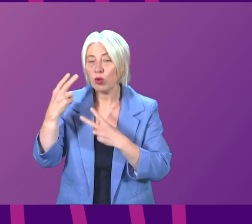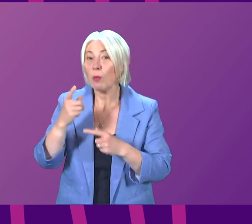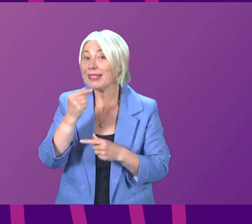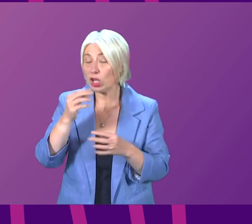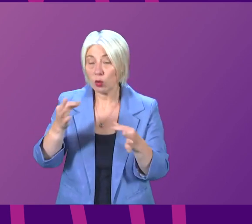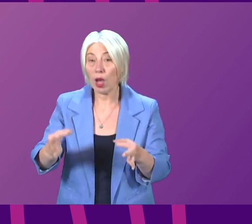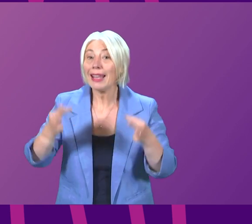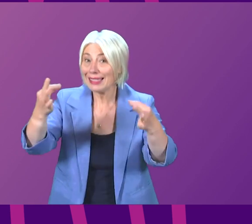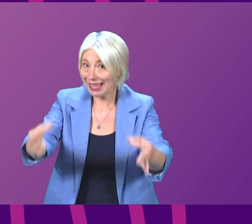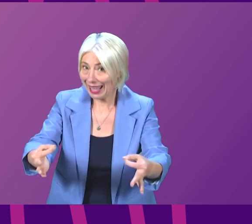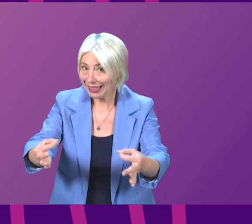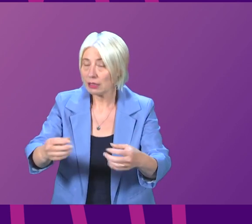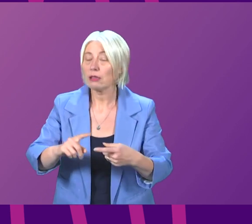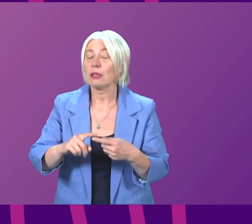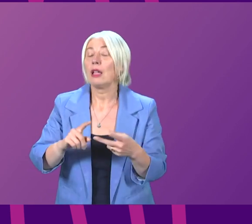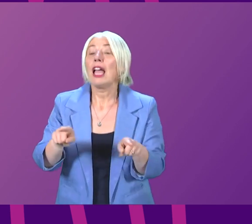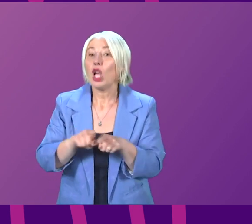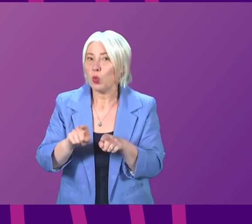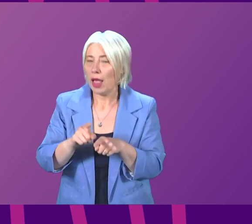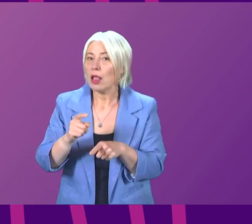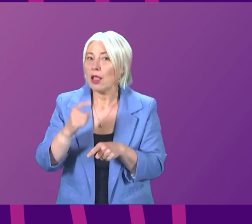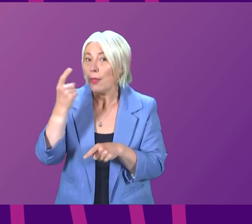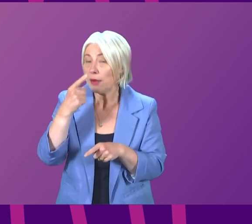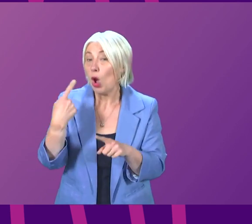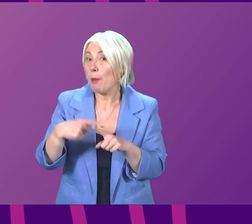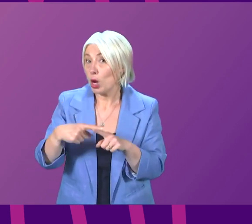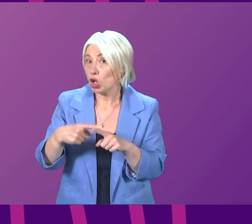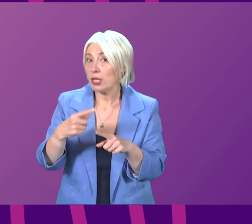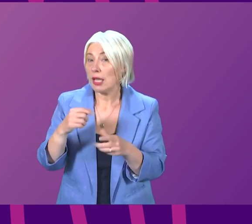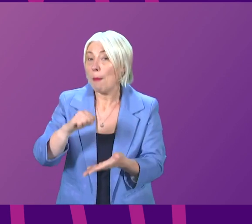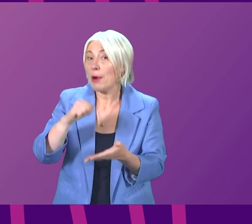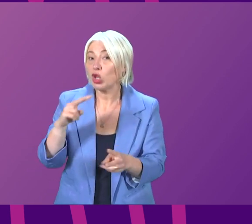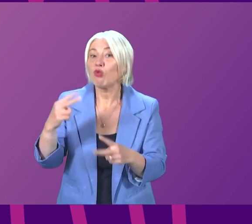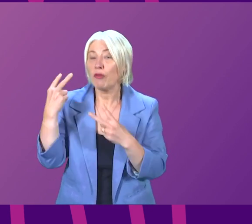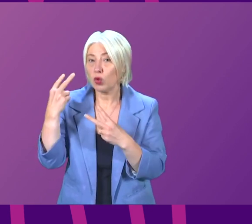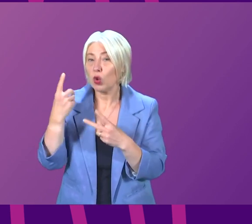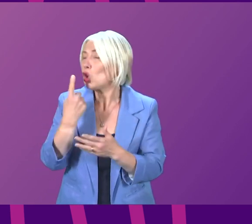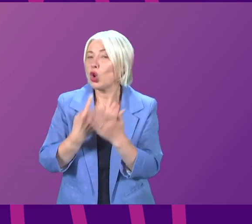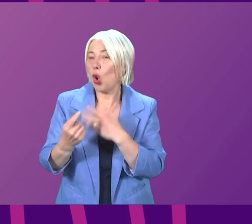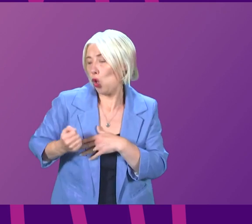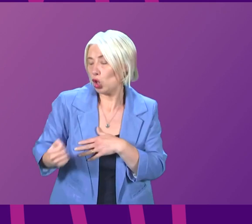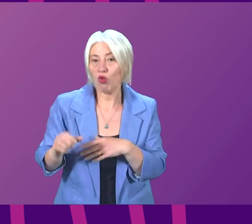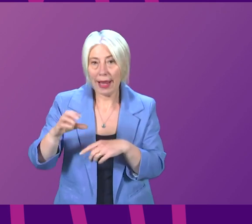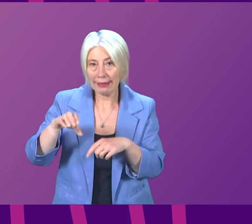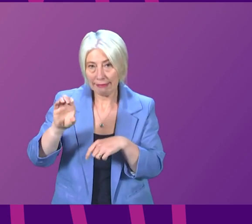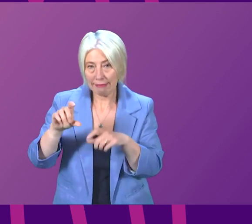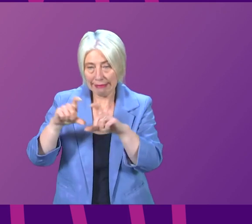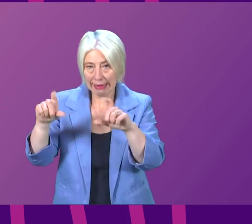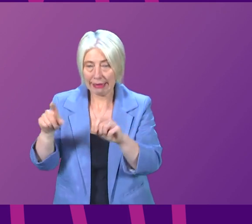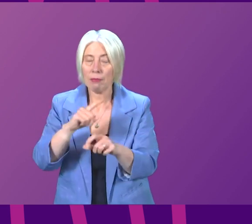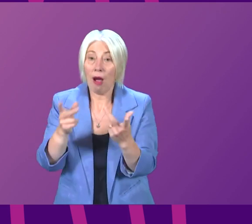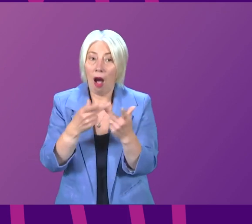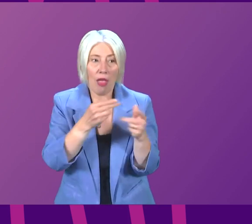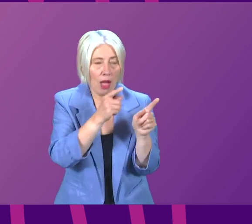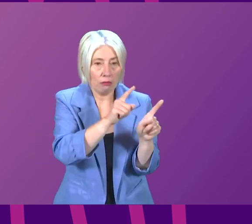that further. And we will also consider, in the context of that emergency budget review, not just on railfares, but on a whole range of other areas where